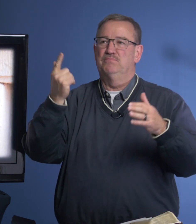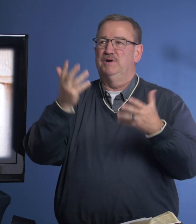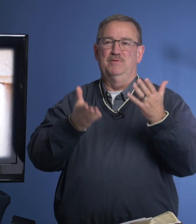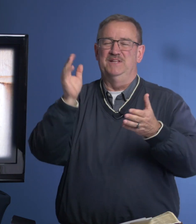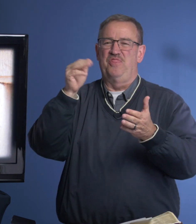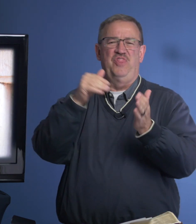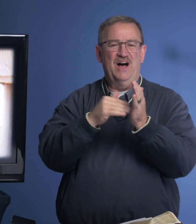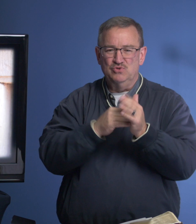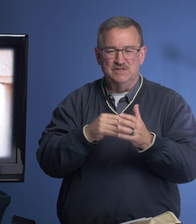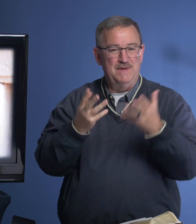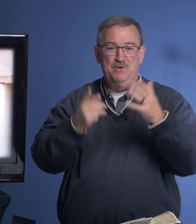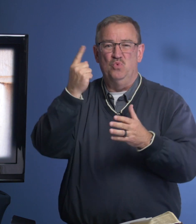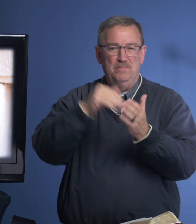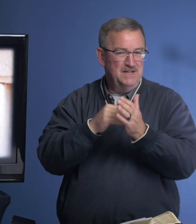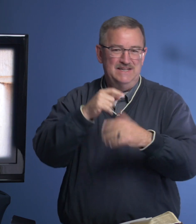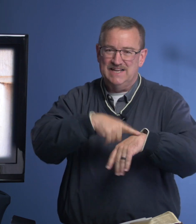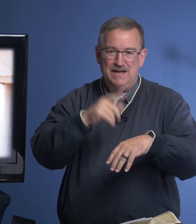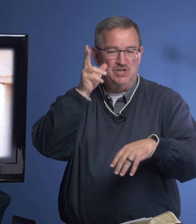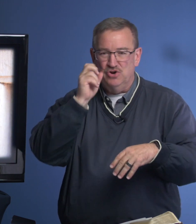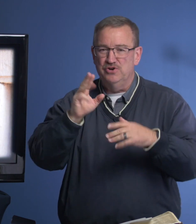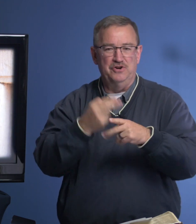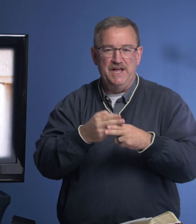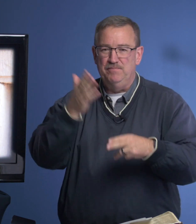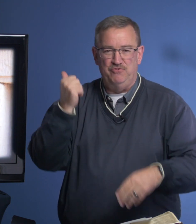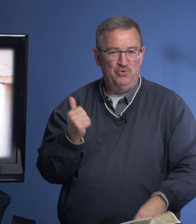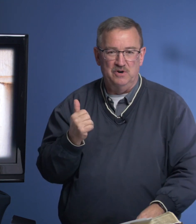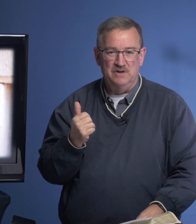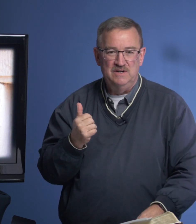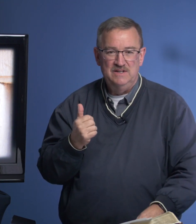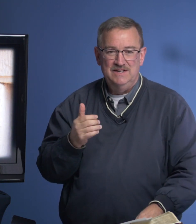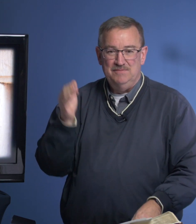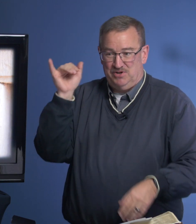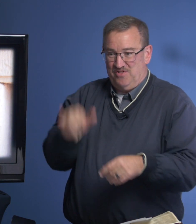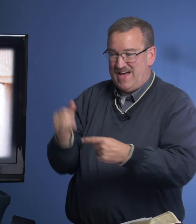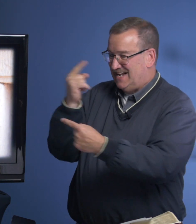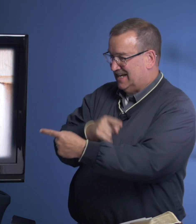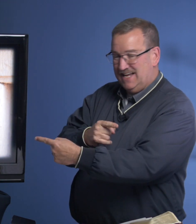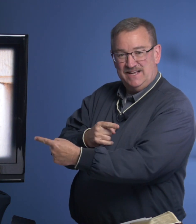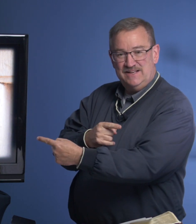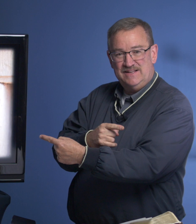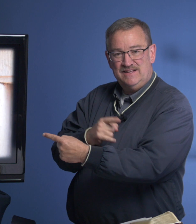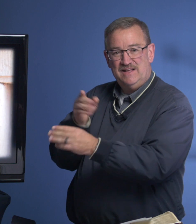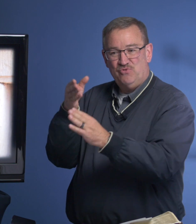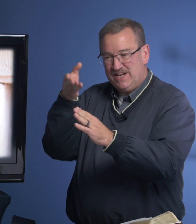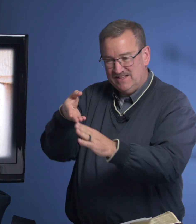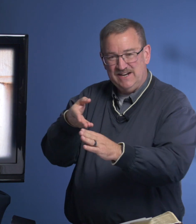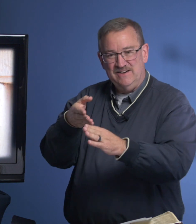Probably thousands, maybe one million times she'd heard her name before. But on that day, right there